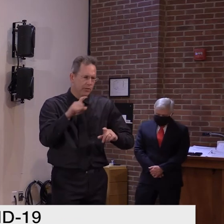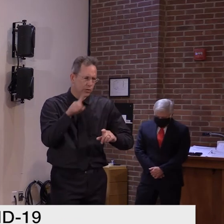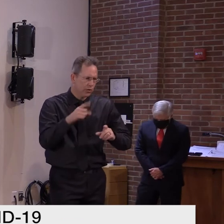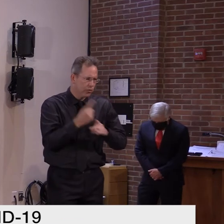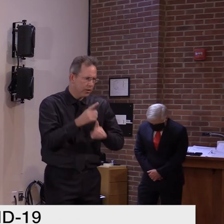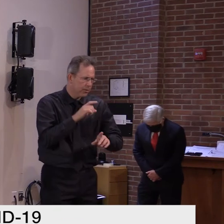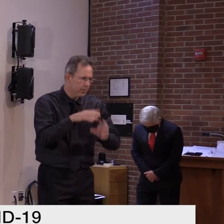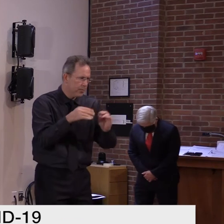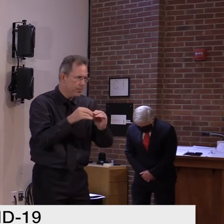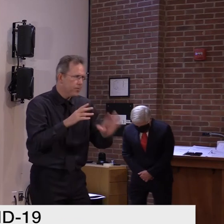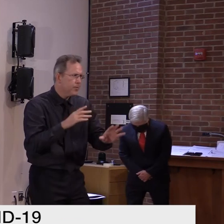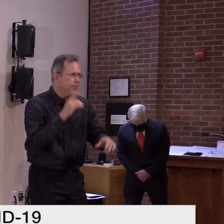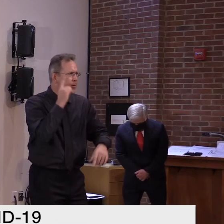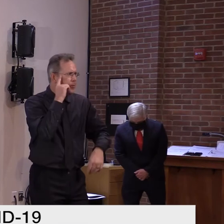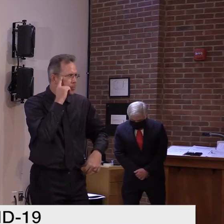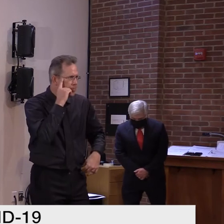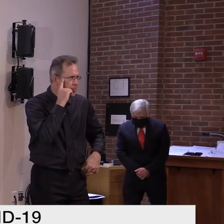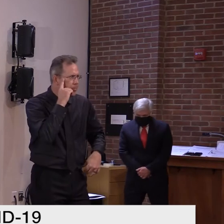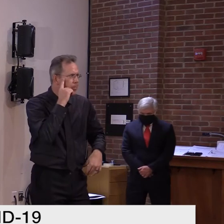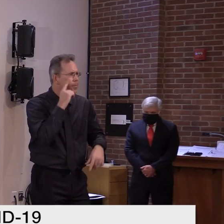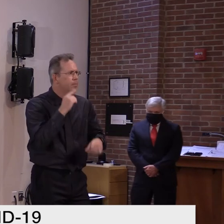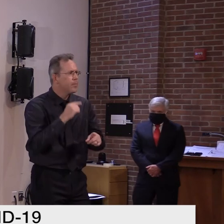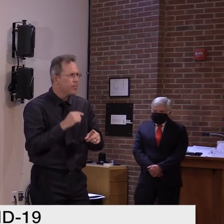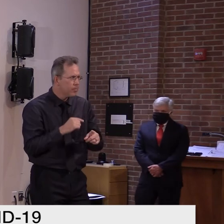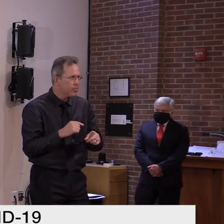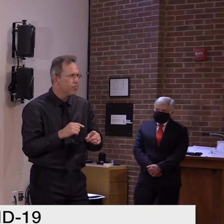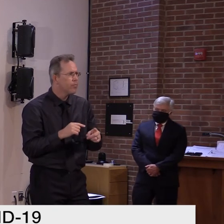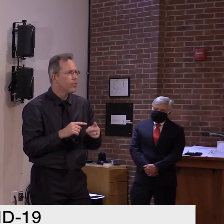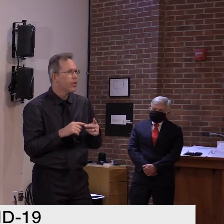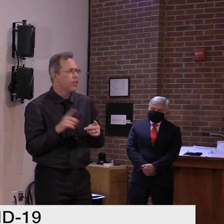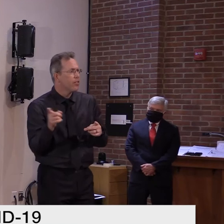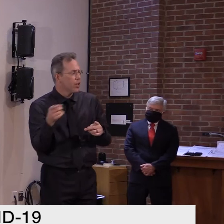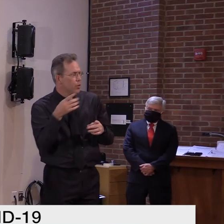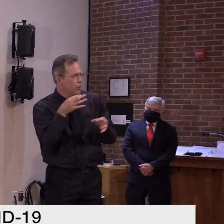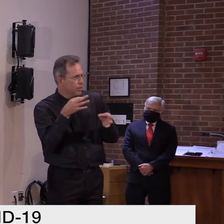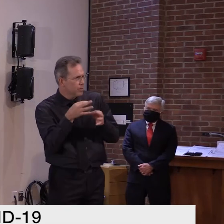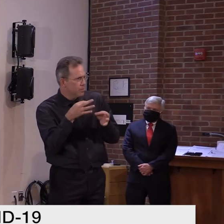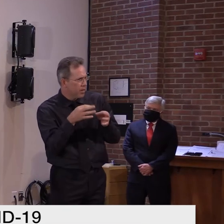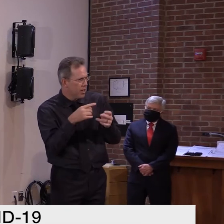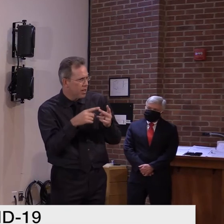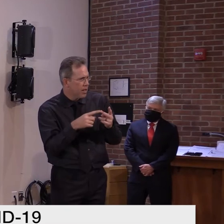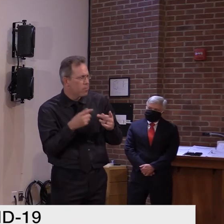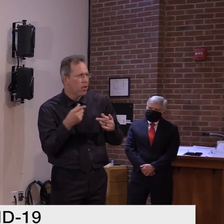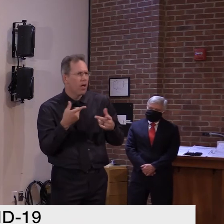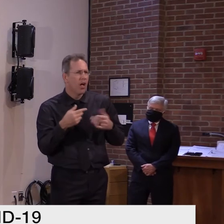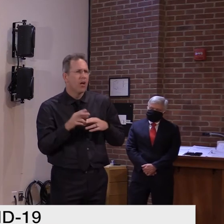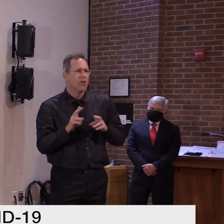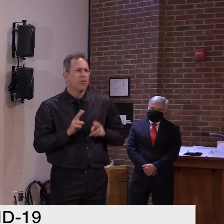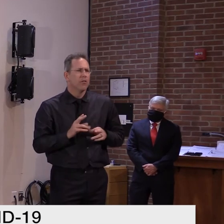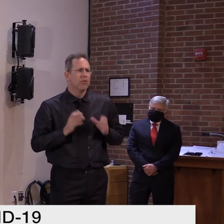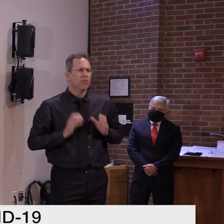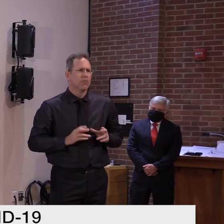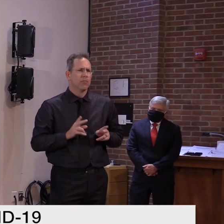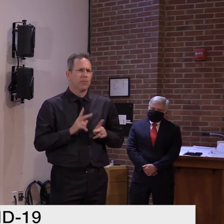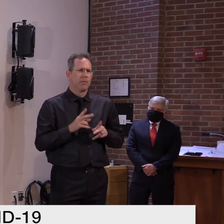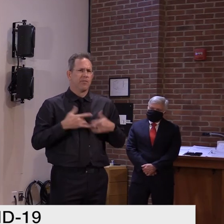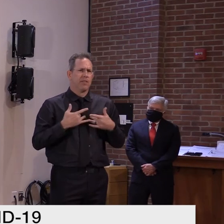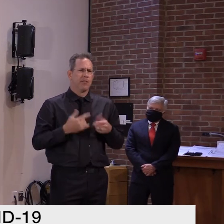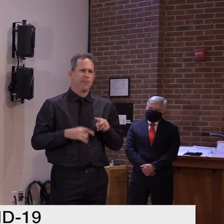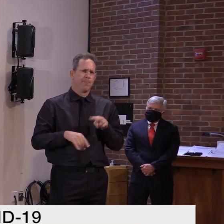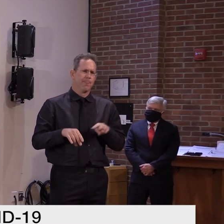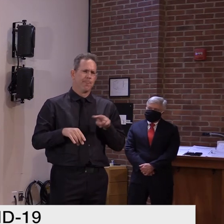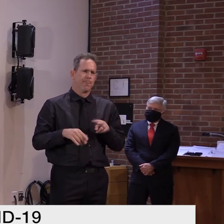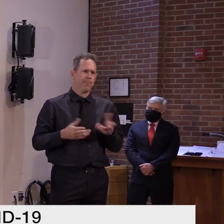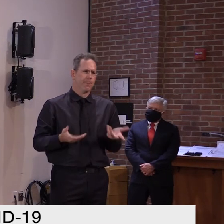unveiled have left me wondering, like, what specifically about the until now acceptable